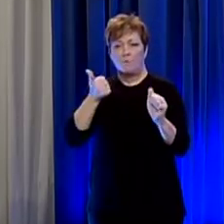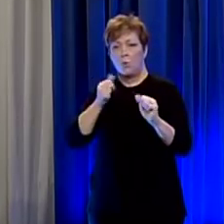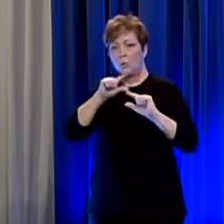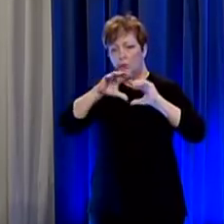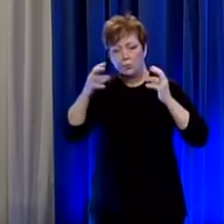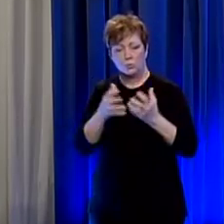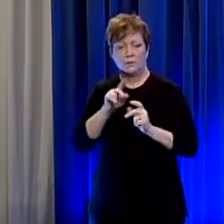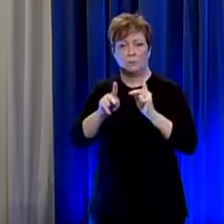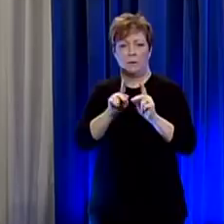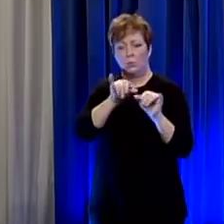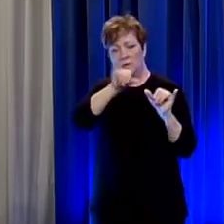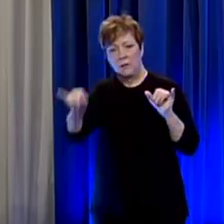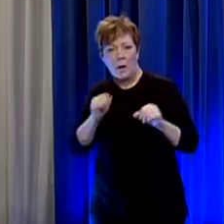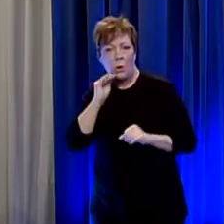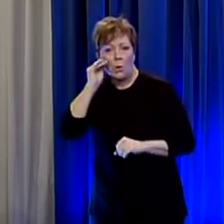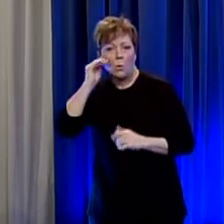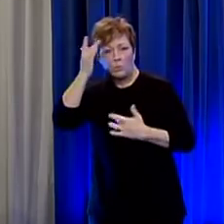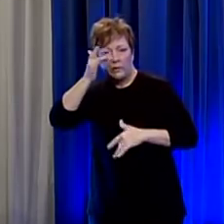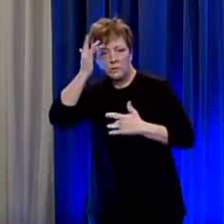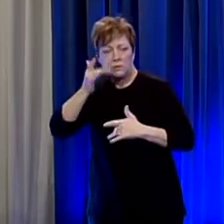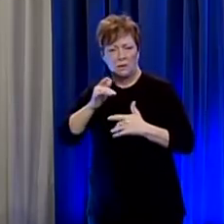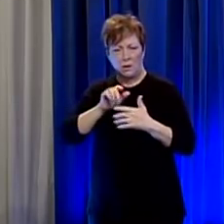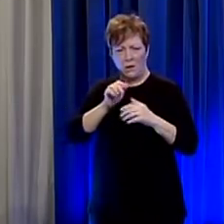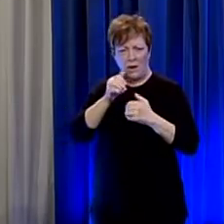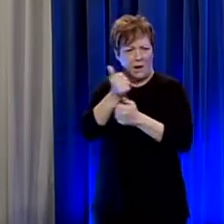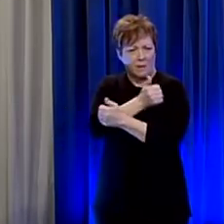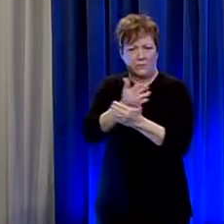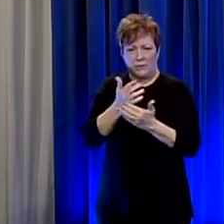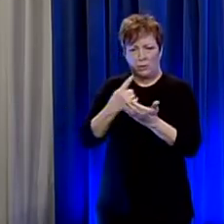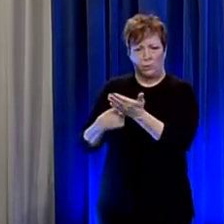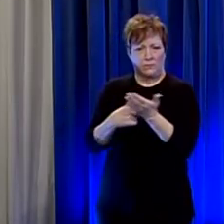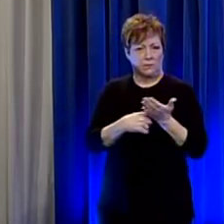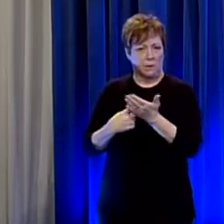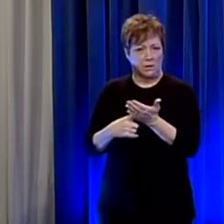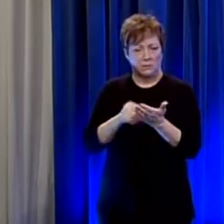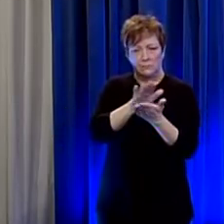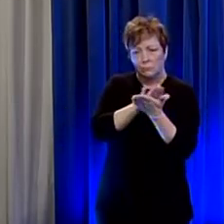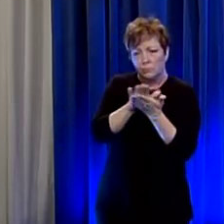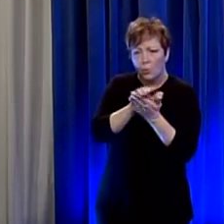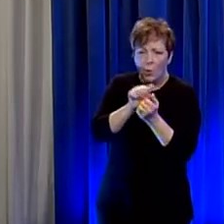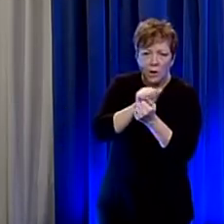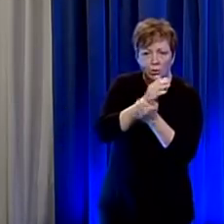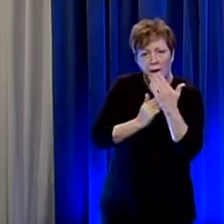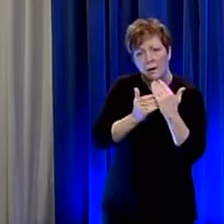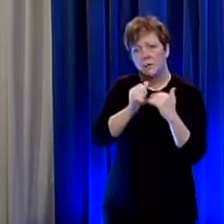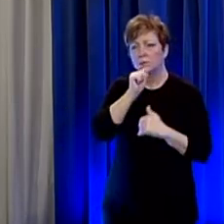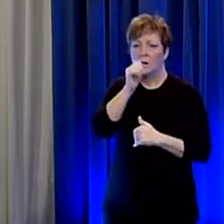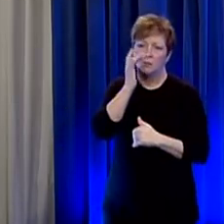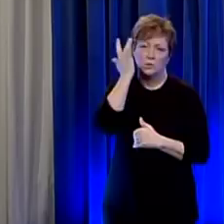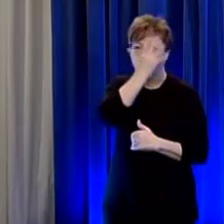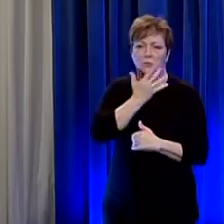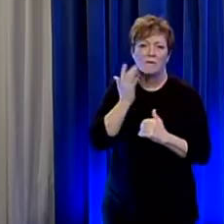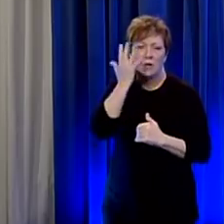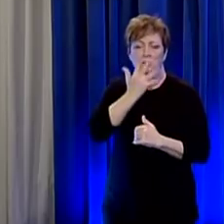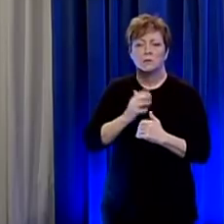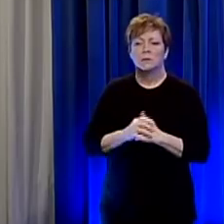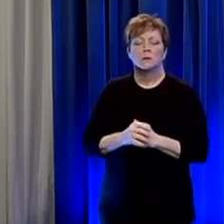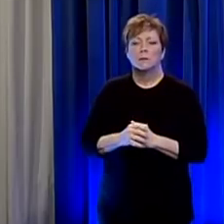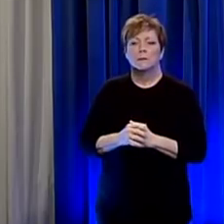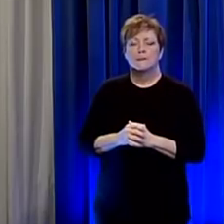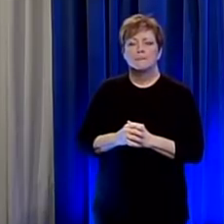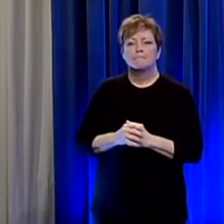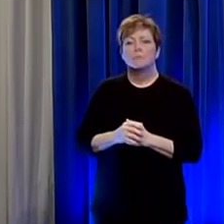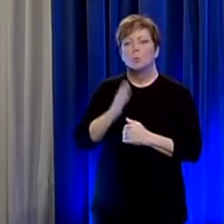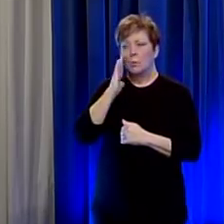groups of people to stay home when they're sick to do all those hygiene things that we talk about we'll get through this a lot sooner rather than later